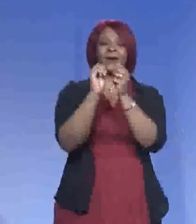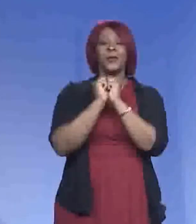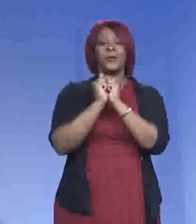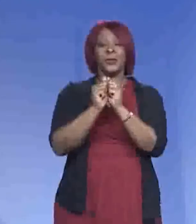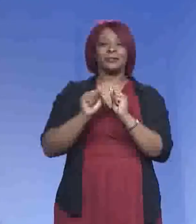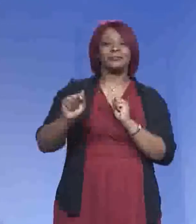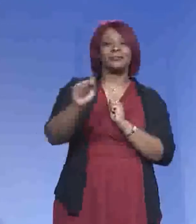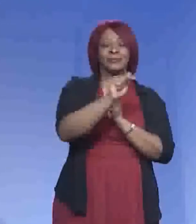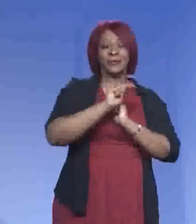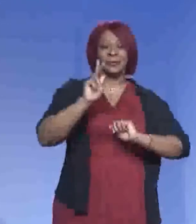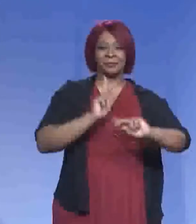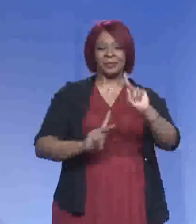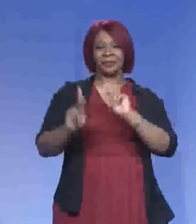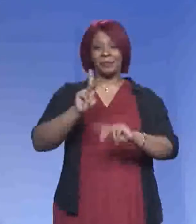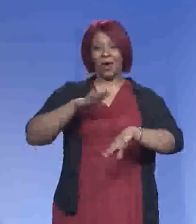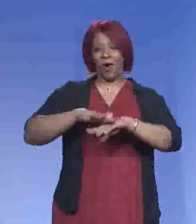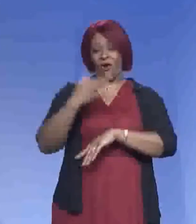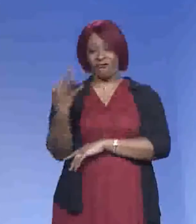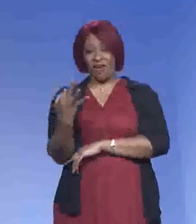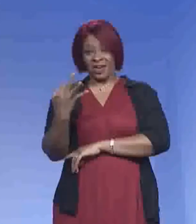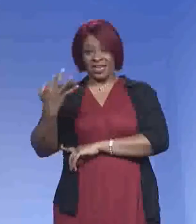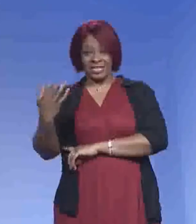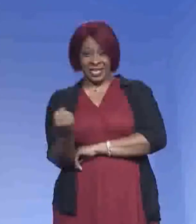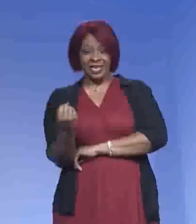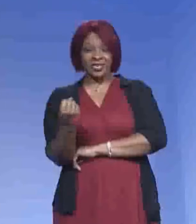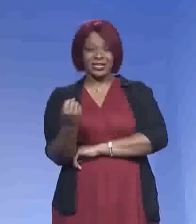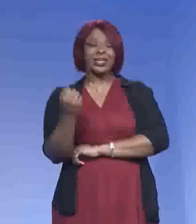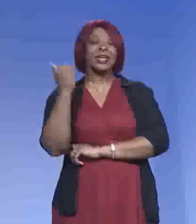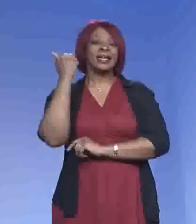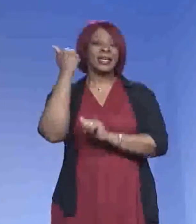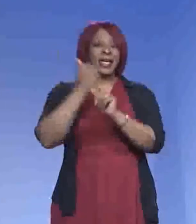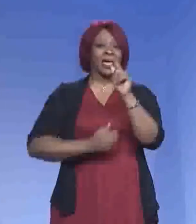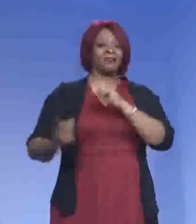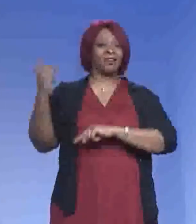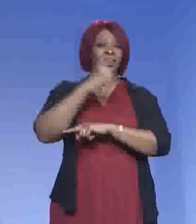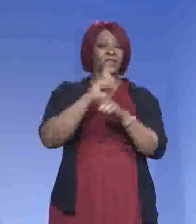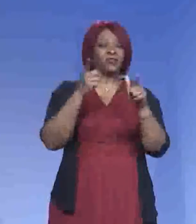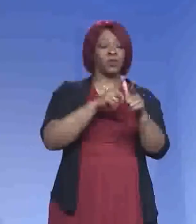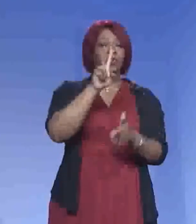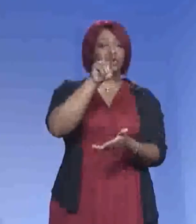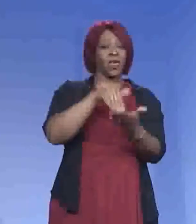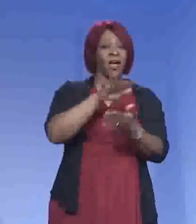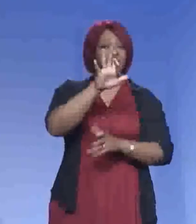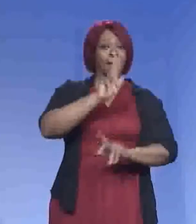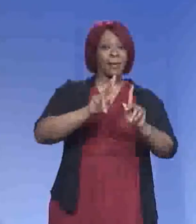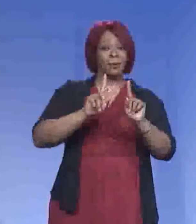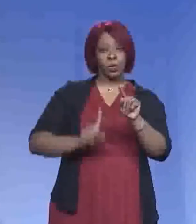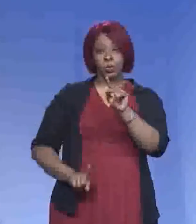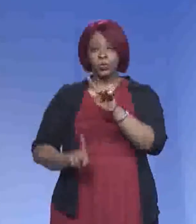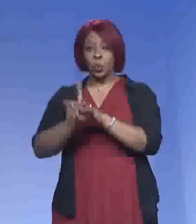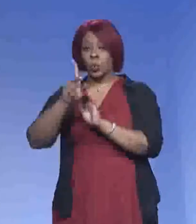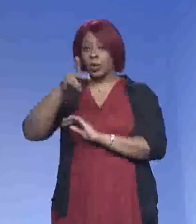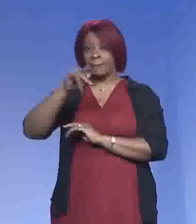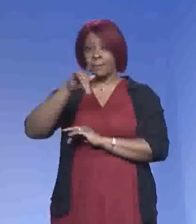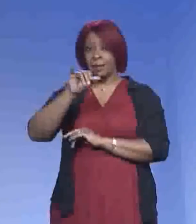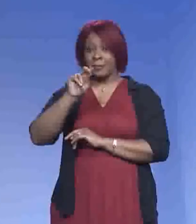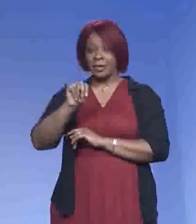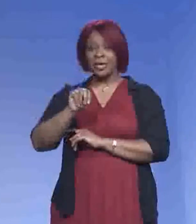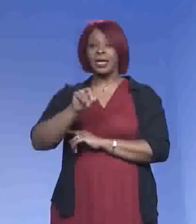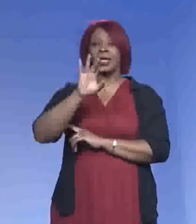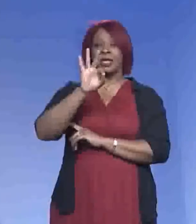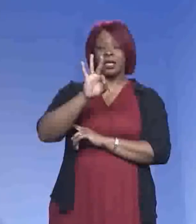and for on Friday and Saturday, each day, the first 2,500 people who come to our Pipkin site at